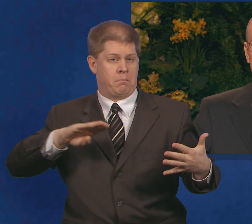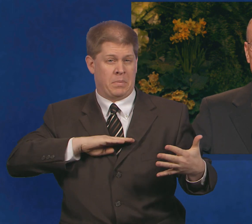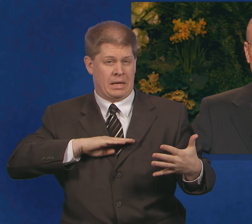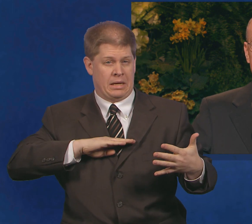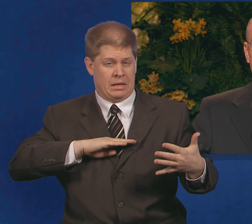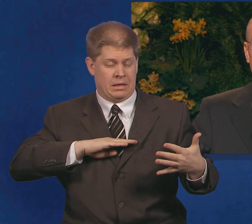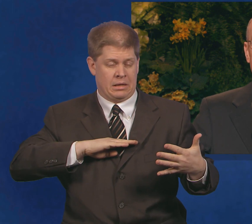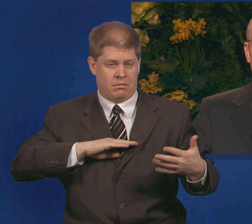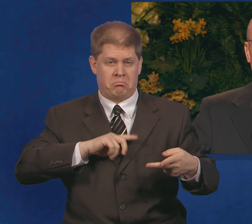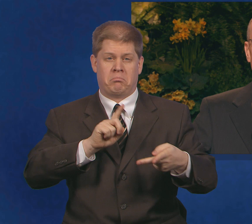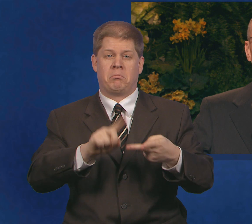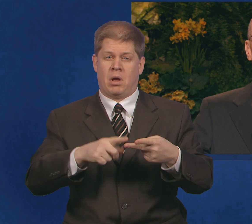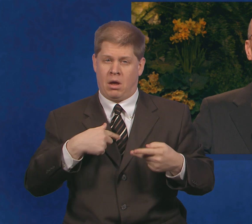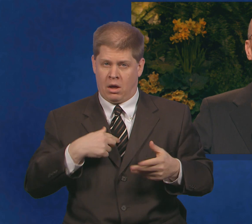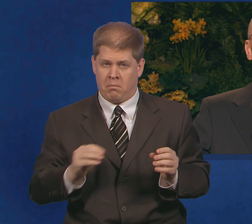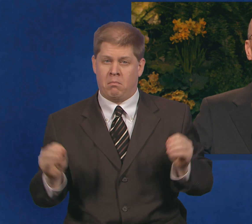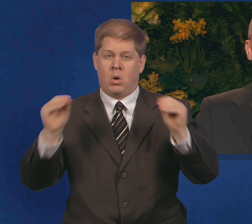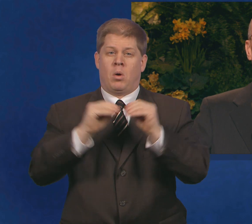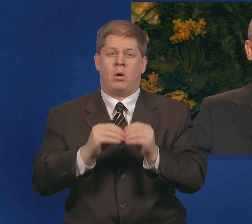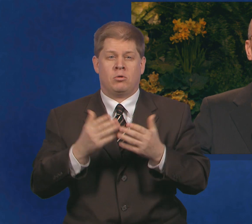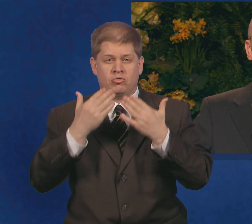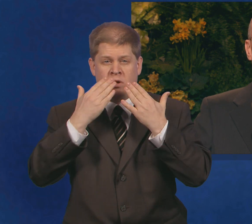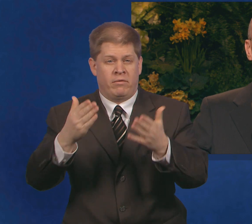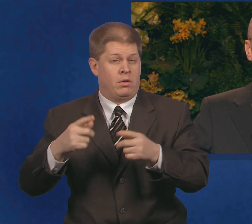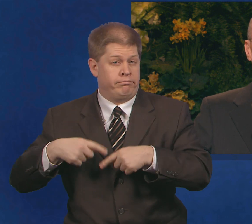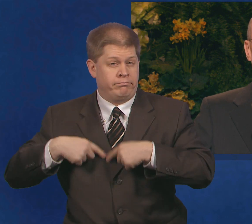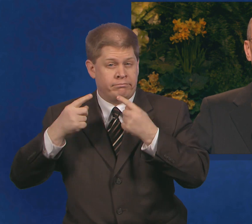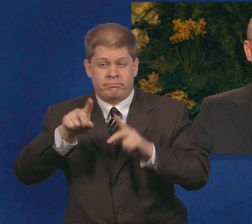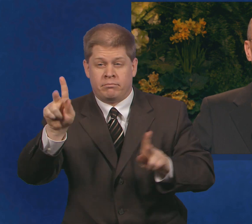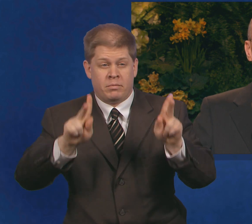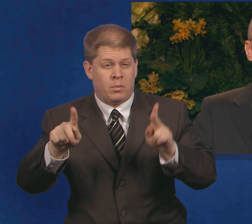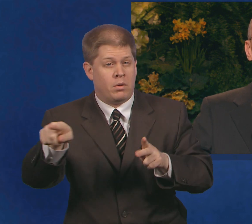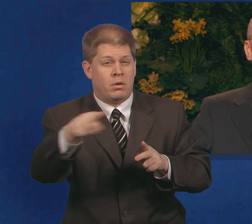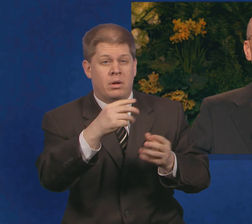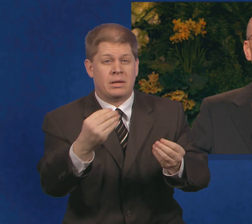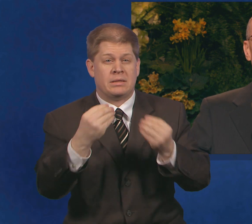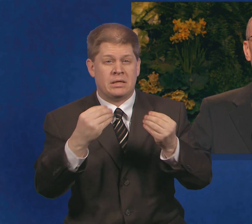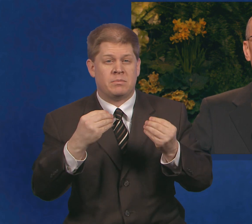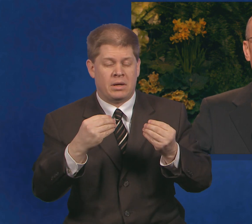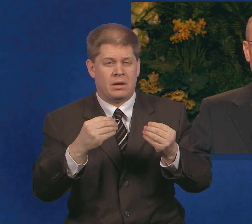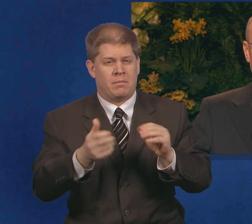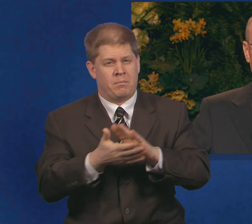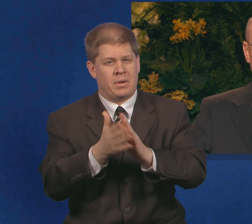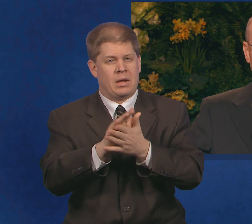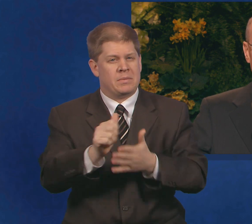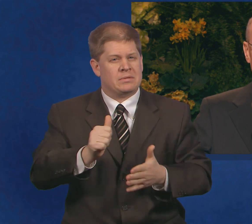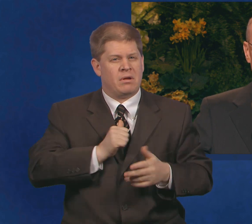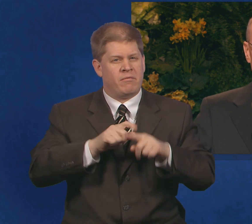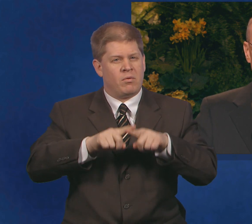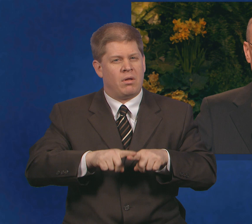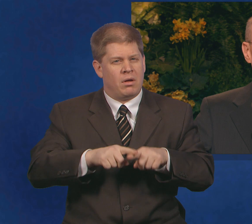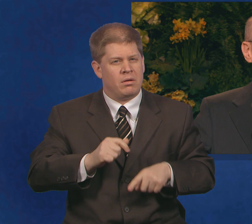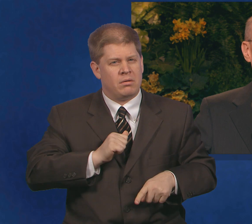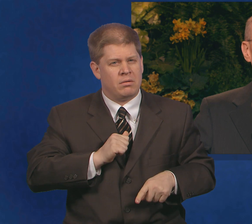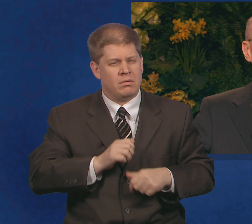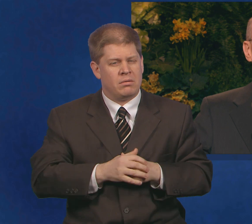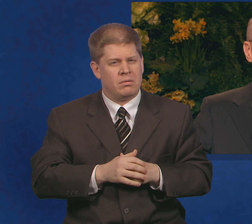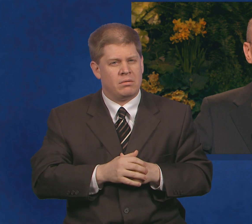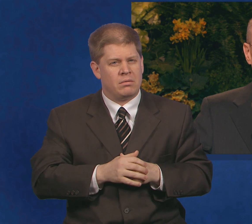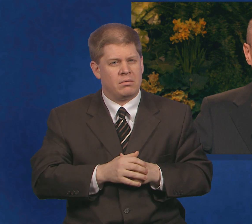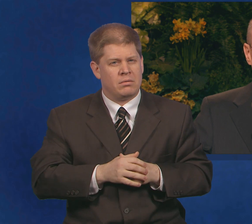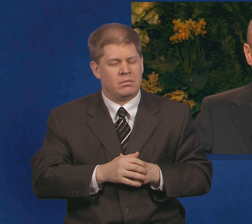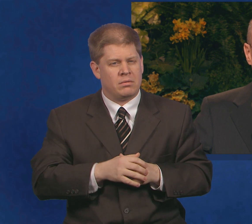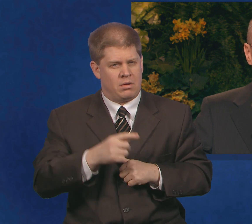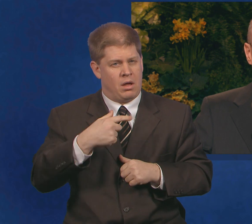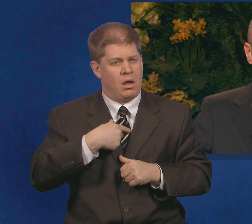have been even more grateful over the years for those who have helped me become self-reliant. And then I have been